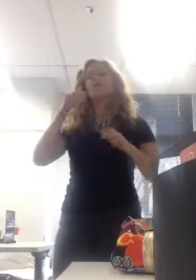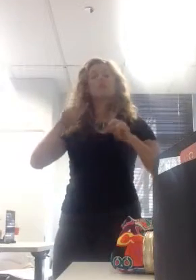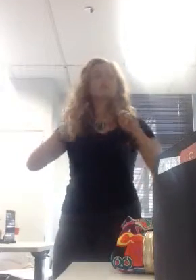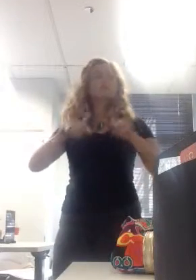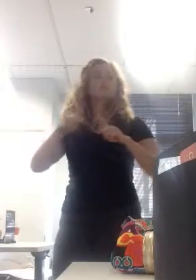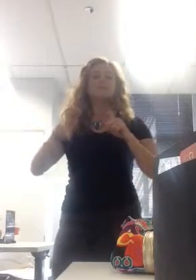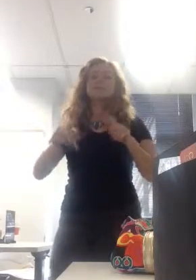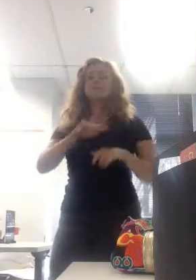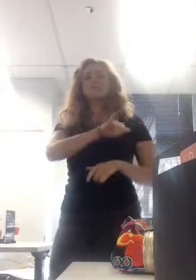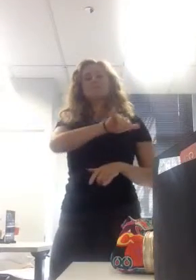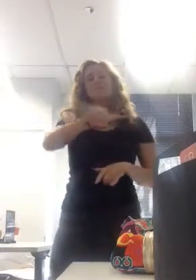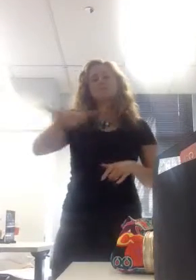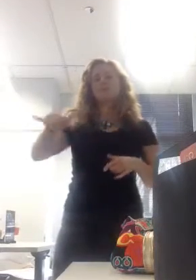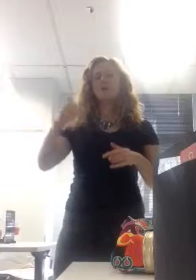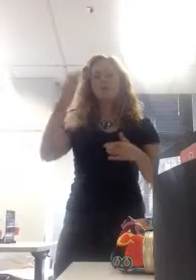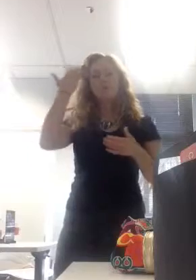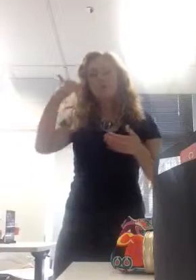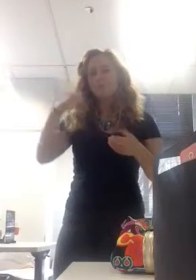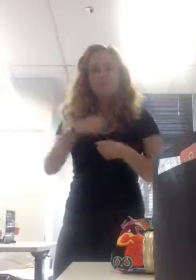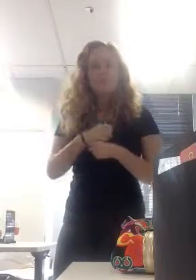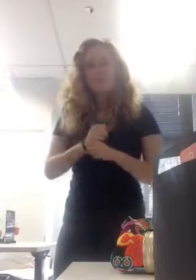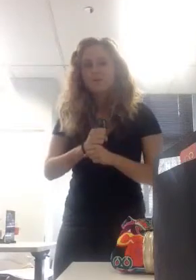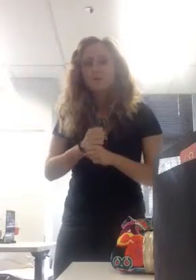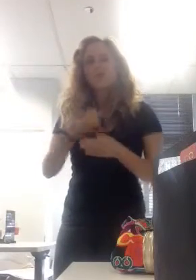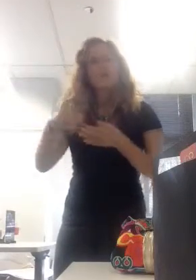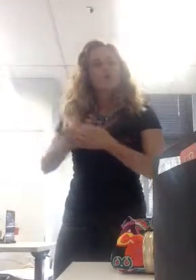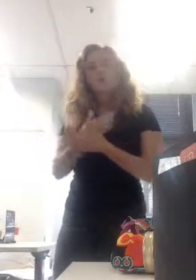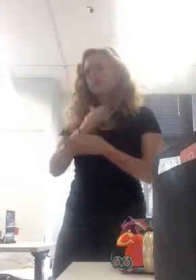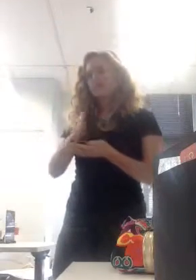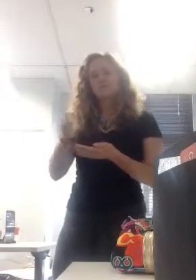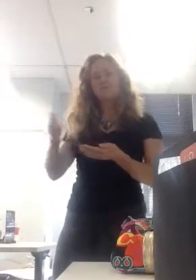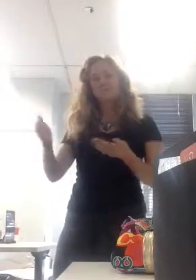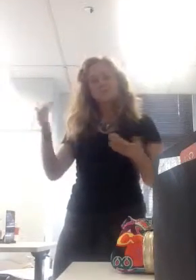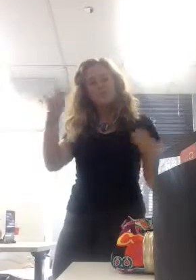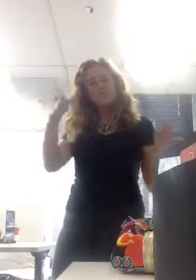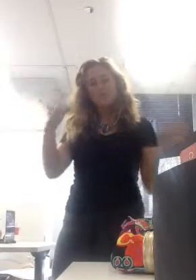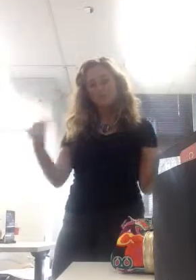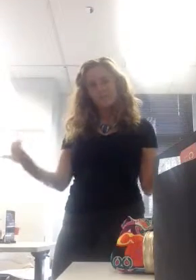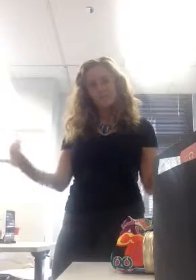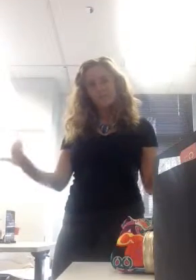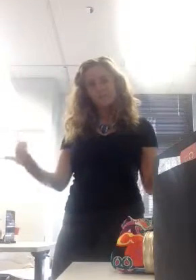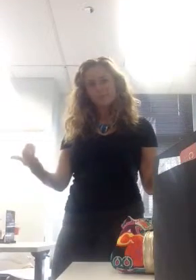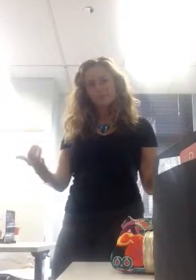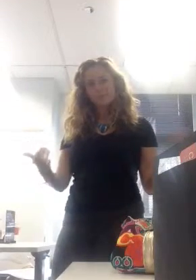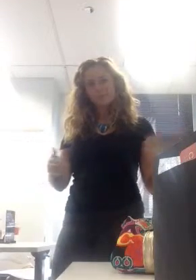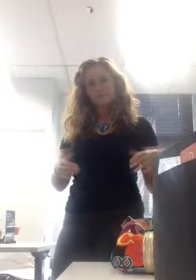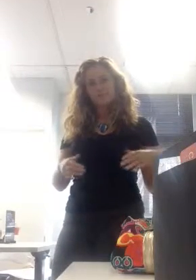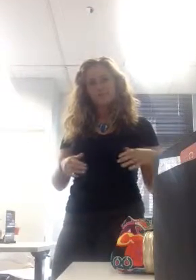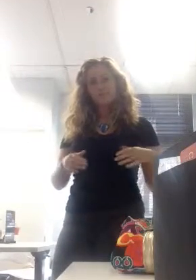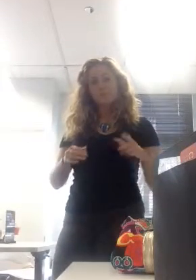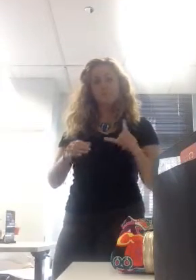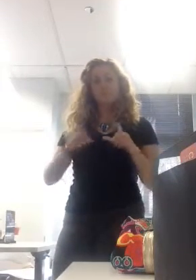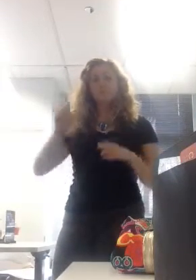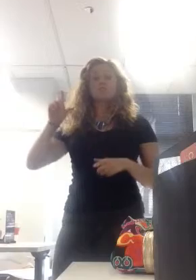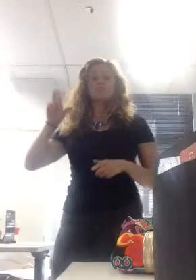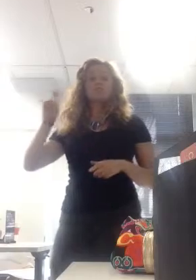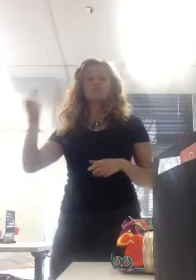the right these economies are mostly capitalist